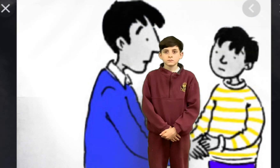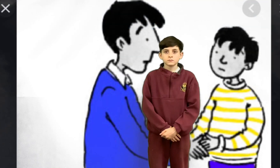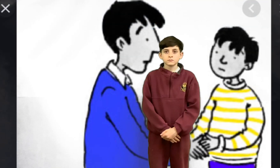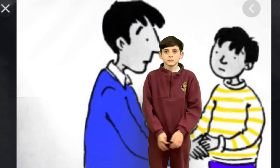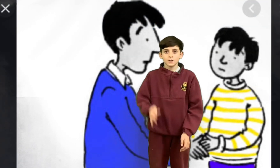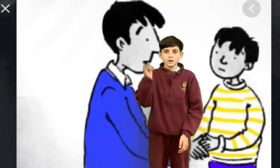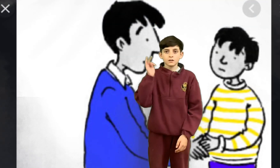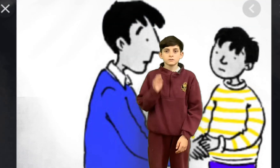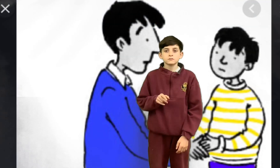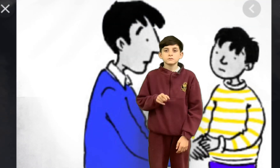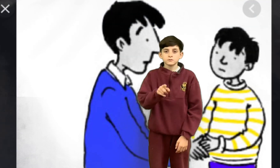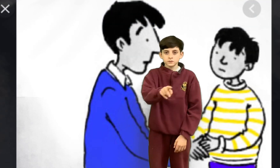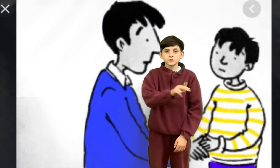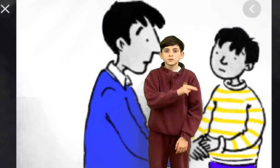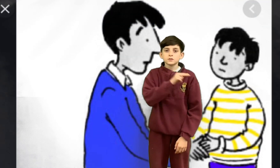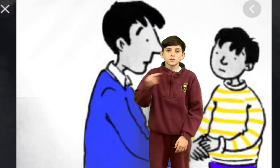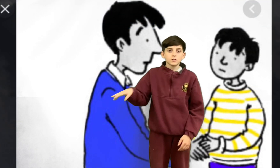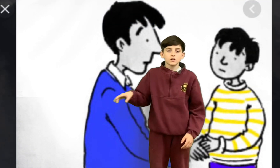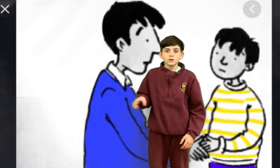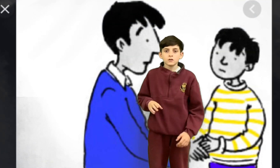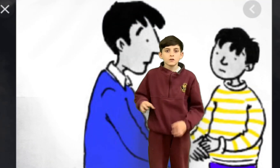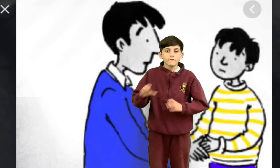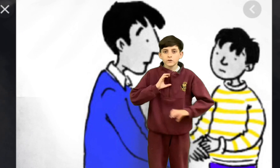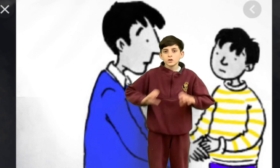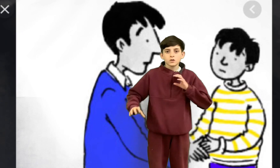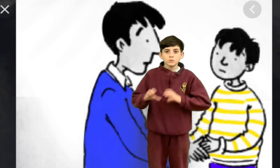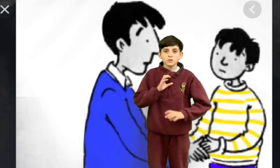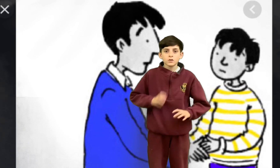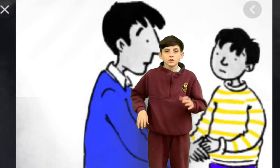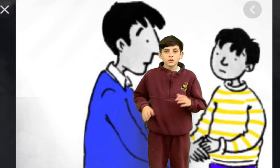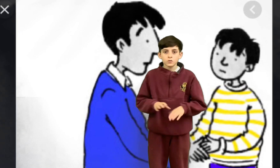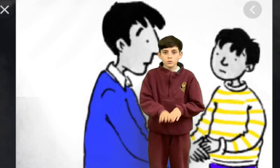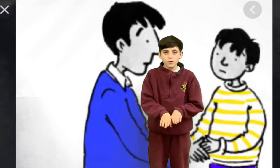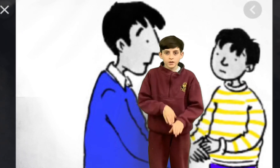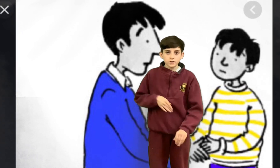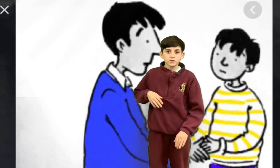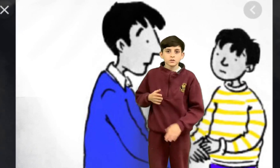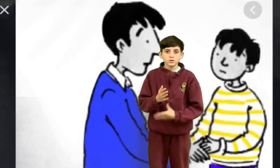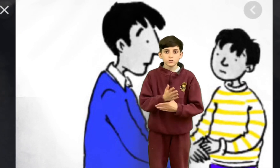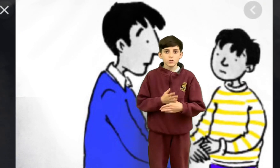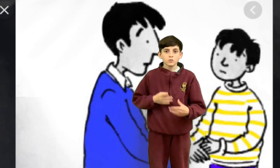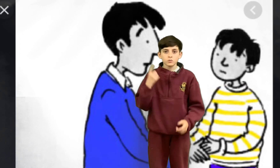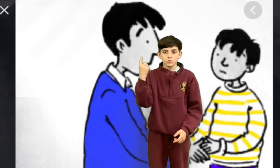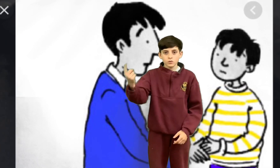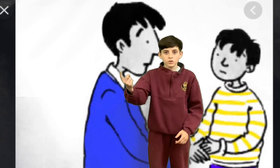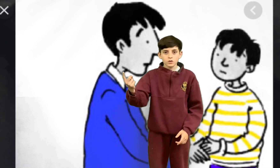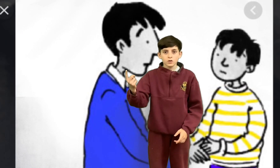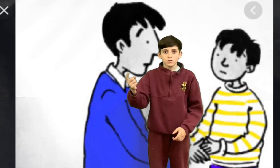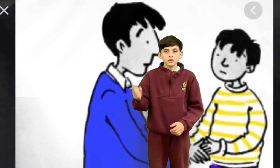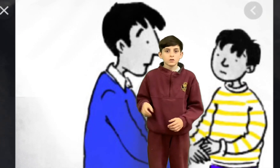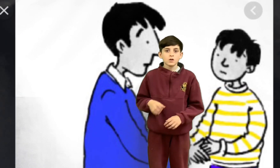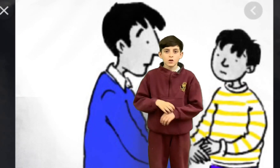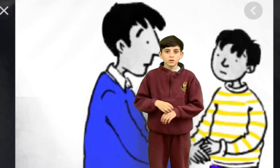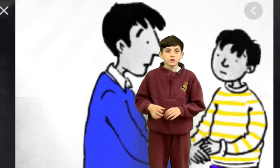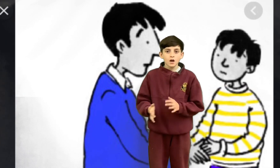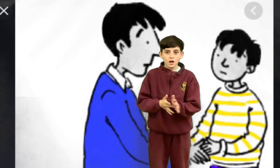If you aren't comfortable with someone on your iPad,